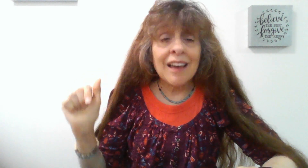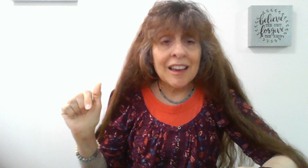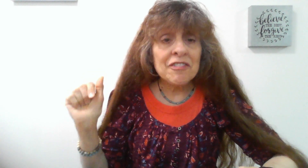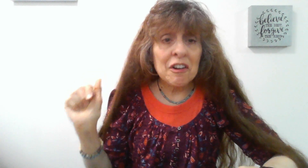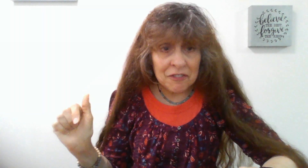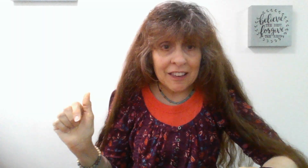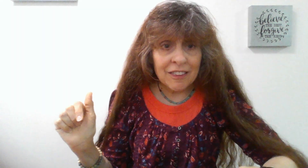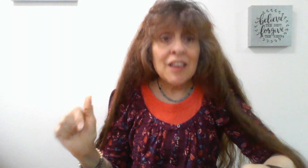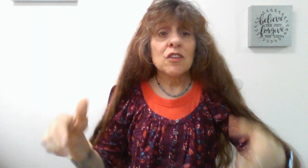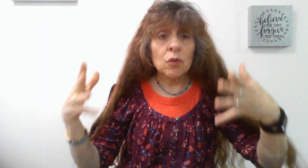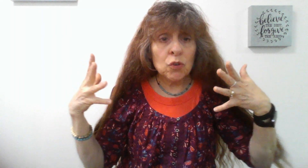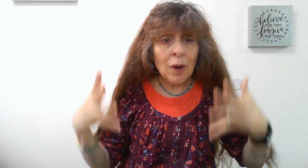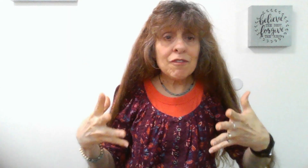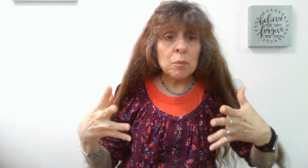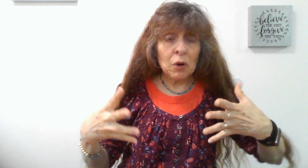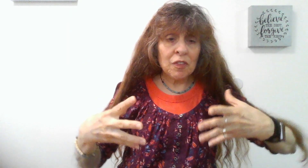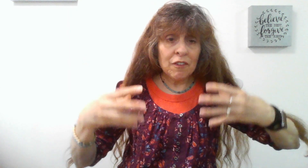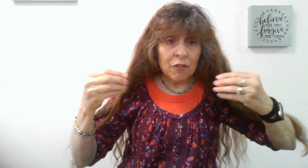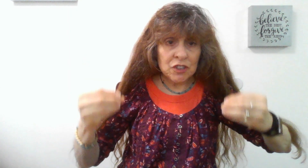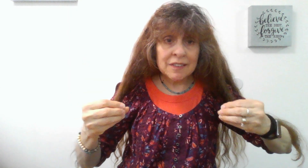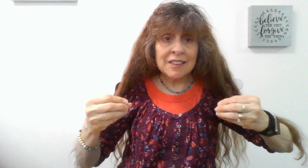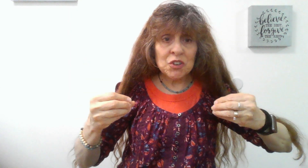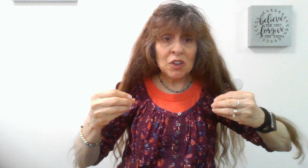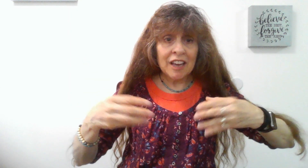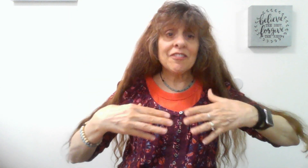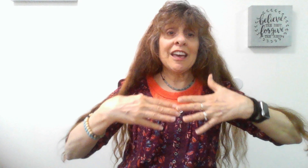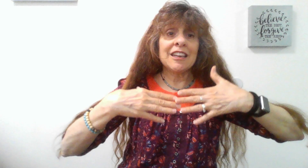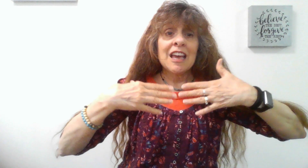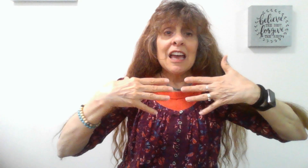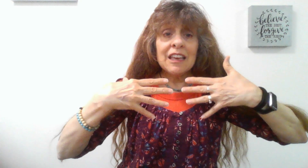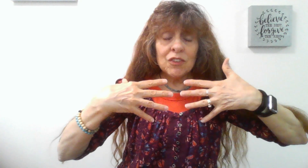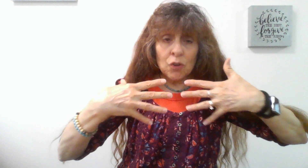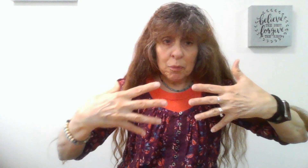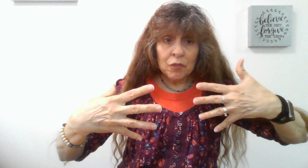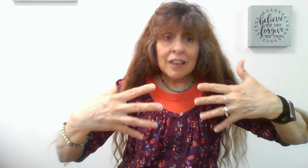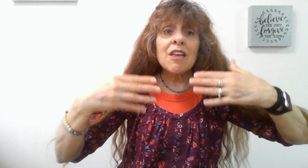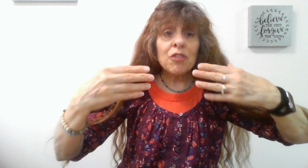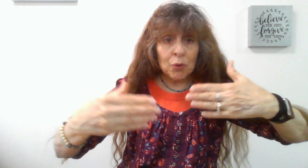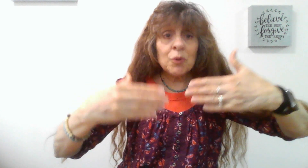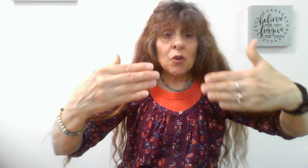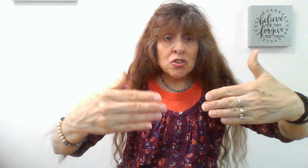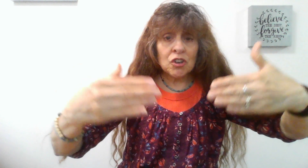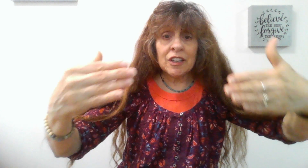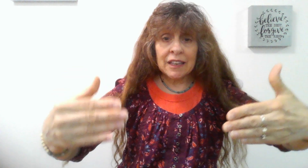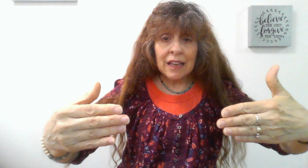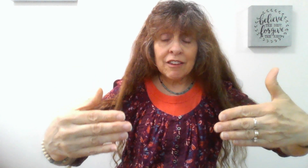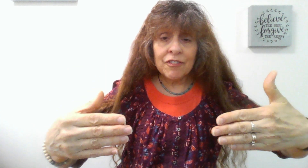life of faith. So you have new birth if you have Jesus in your life and you're moving through your journey in life.